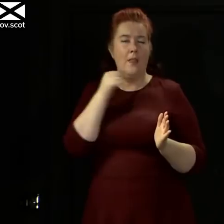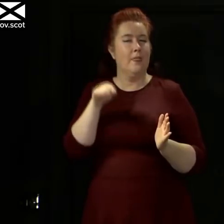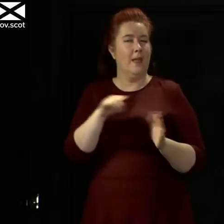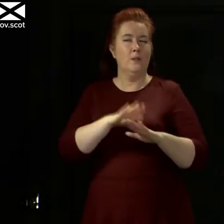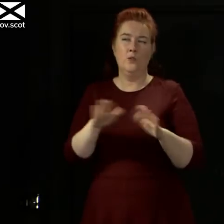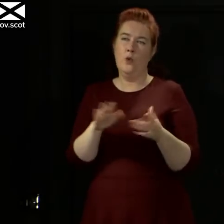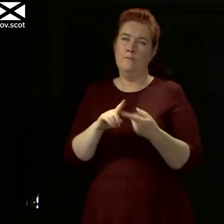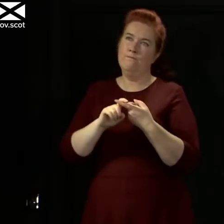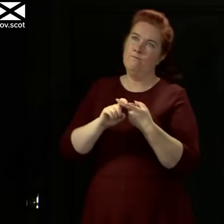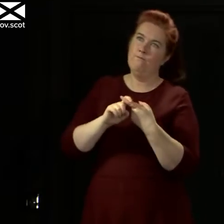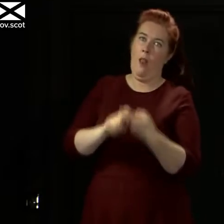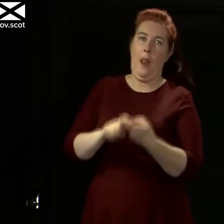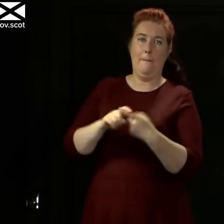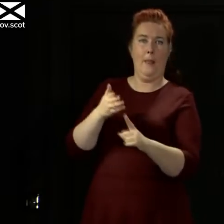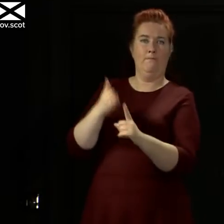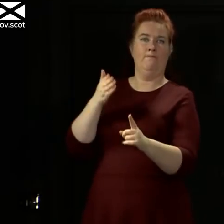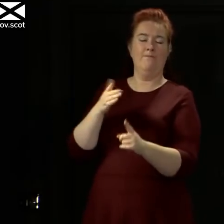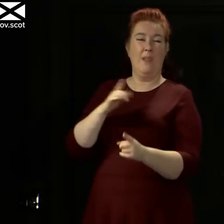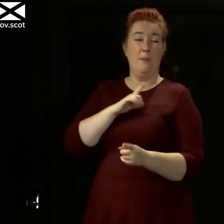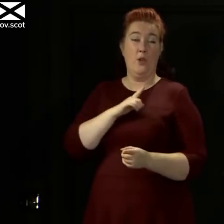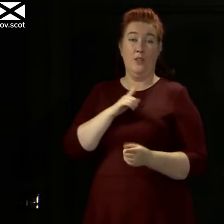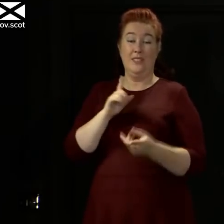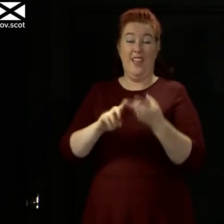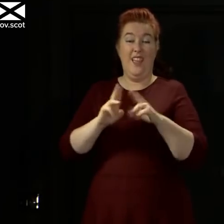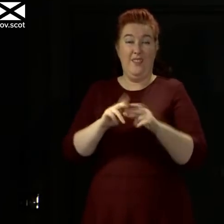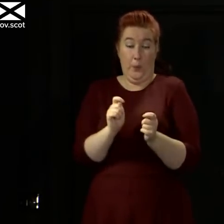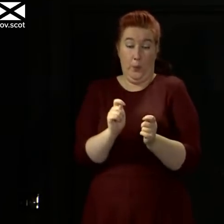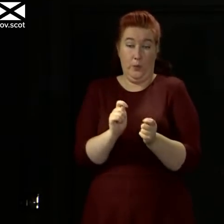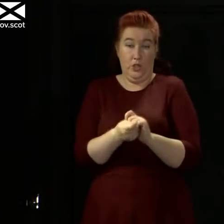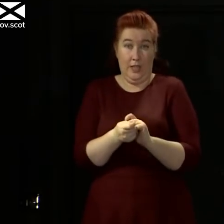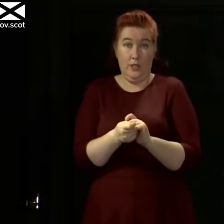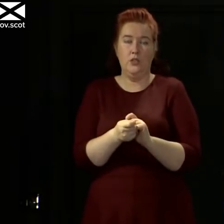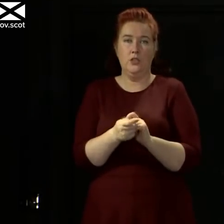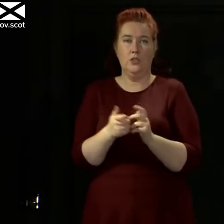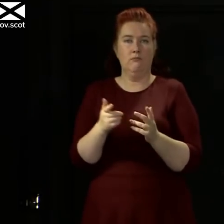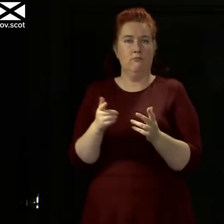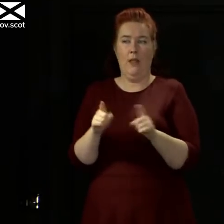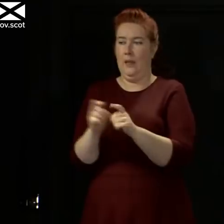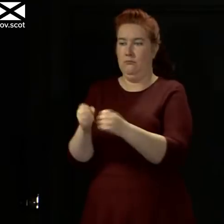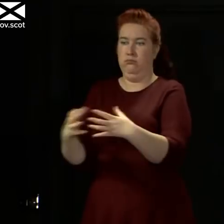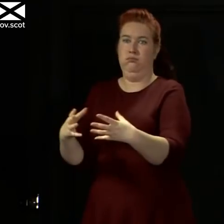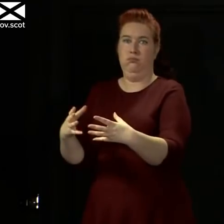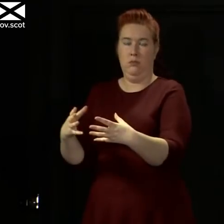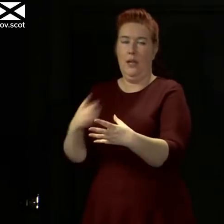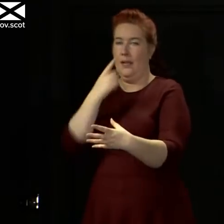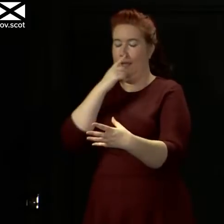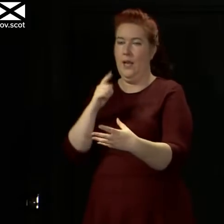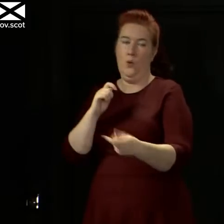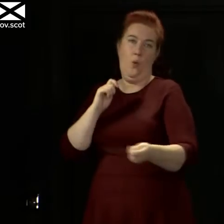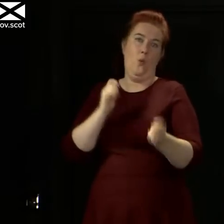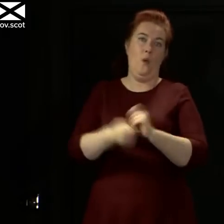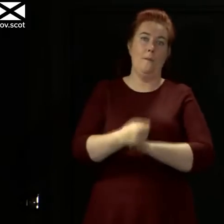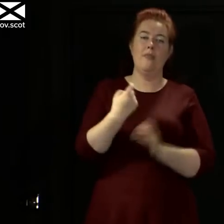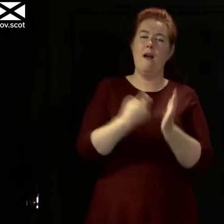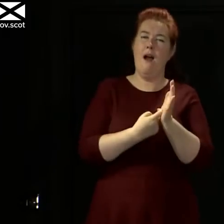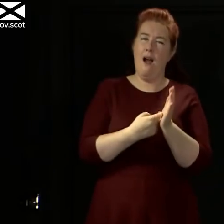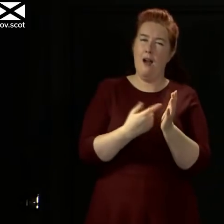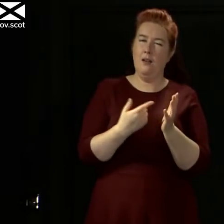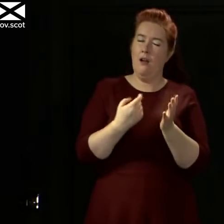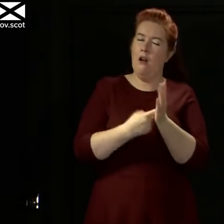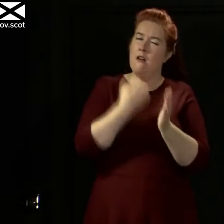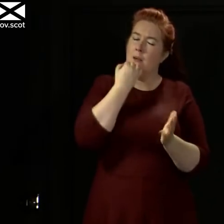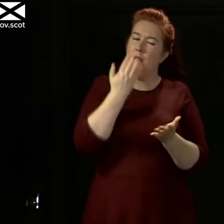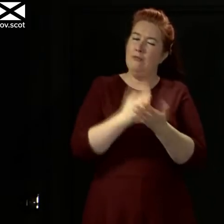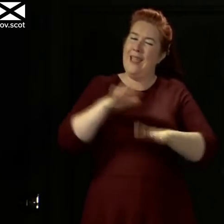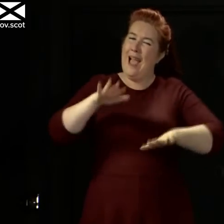indicator because very, very small changes can lead to quite big changes. And it's not necessarily, it's an average measure. So it's not